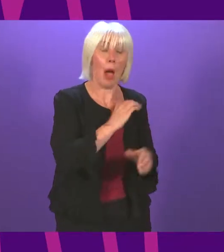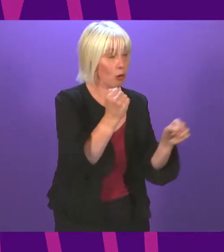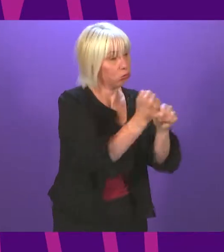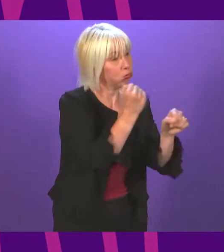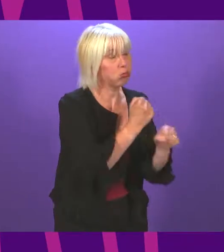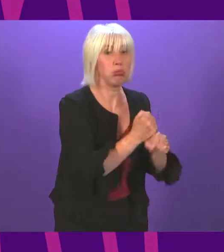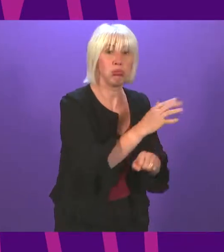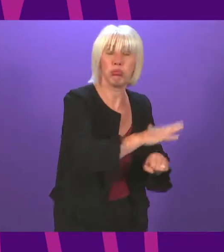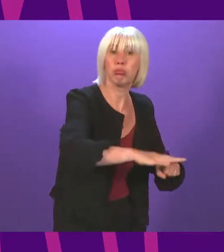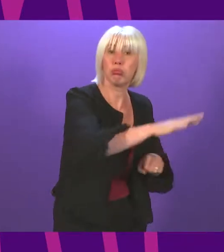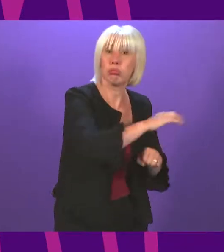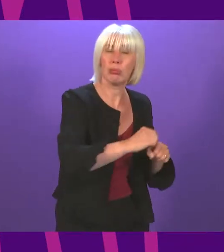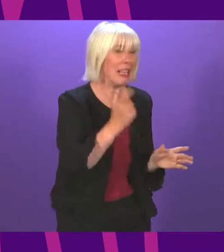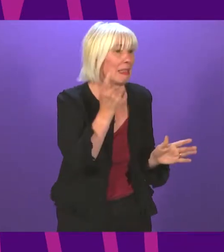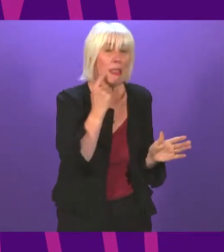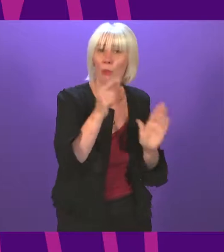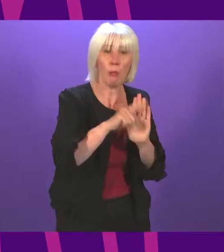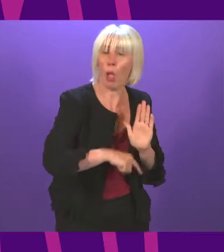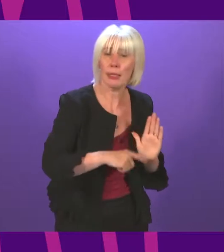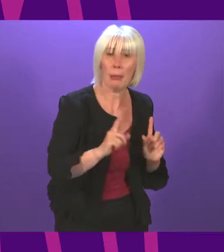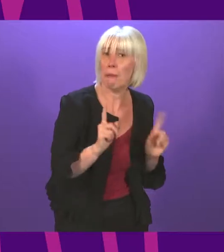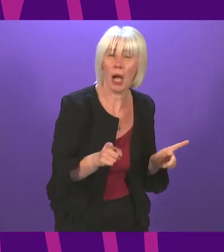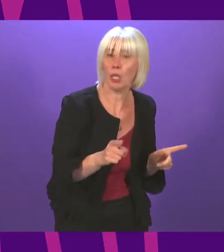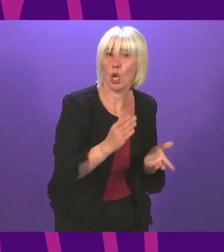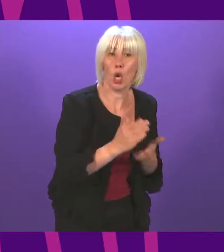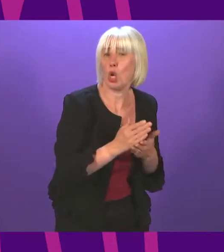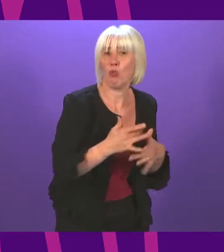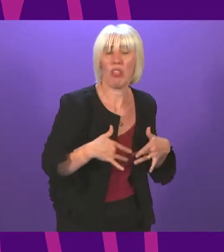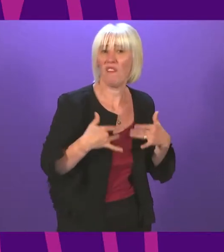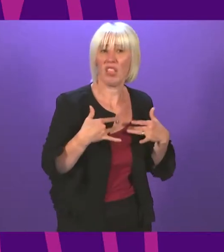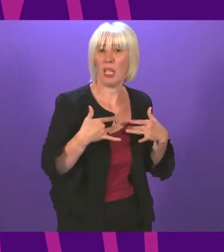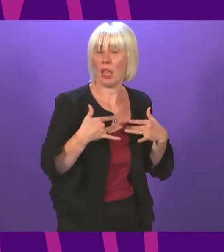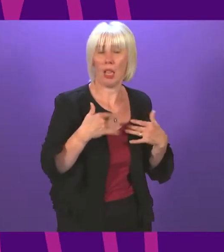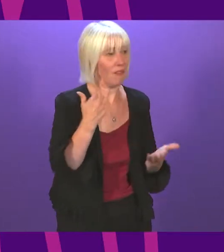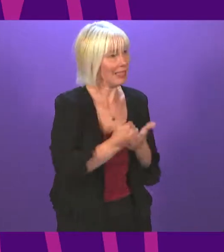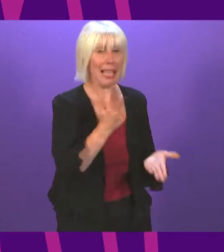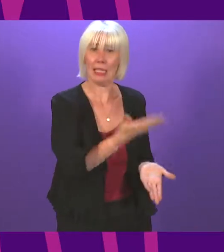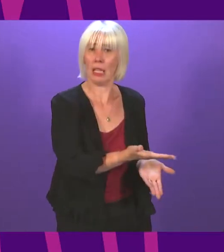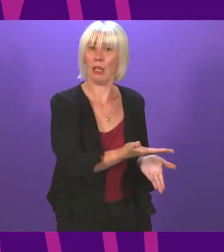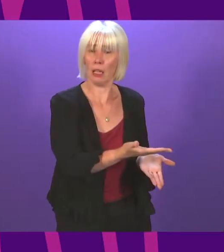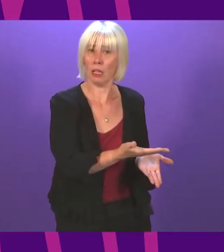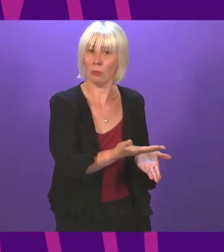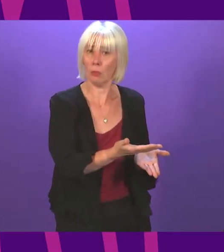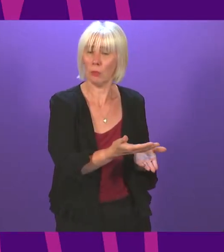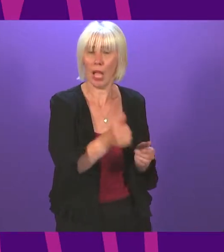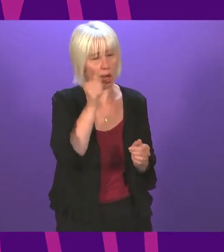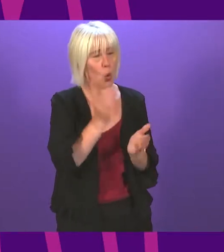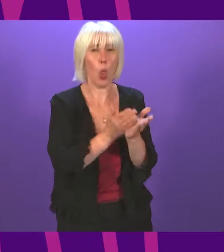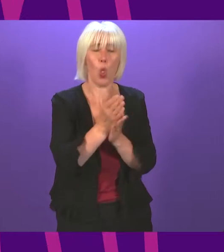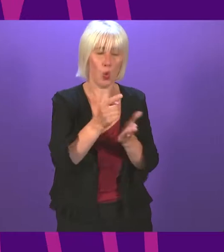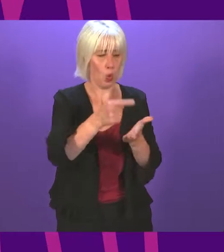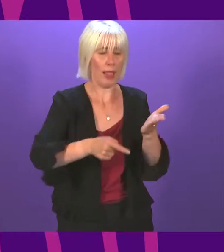is quite a simple policy, but I really do just think it is a fantastic one. I know it is during the election